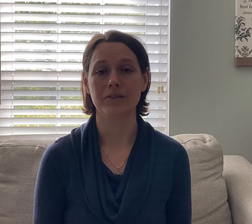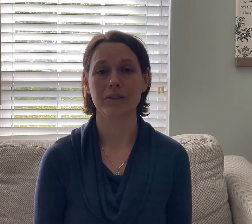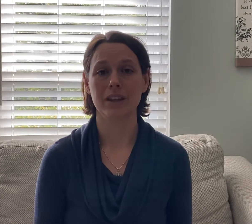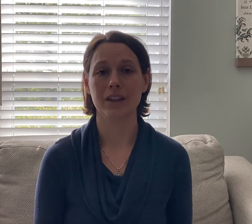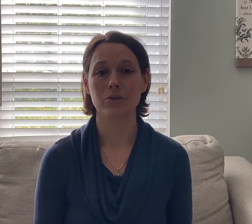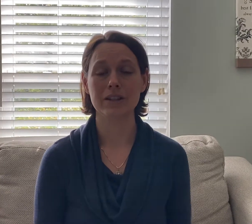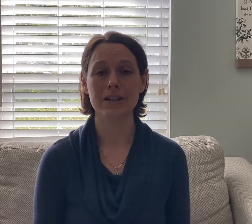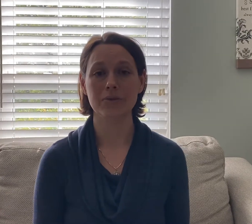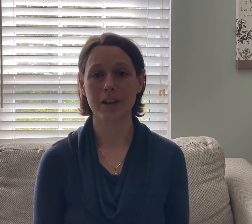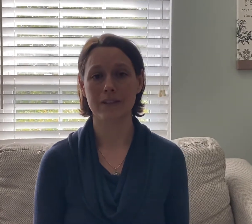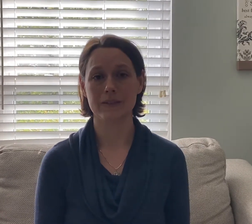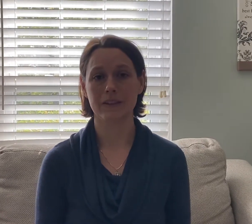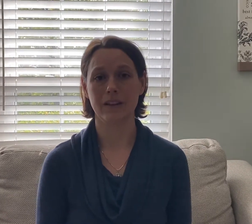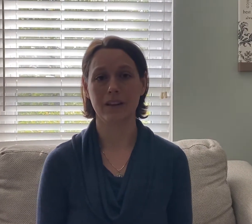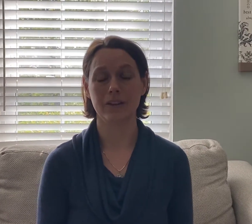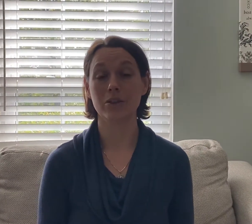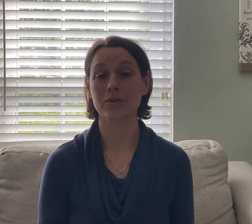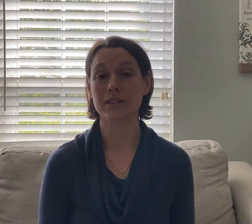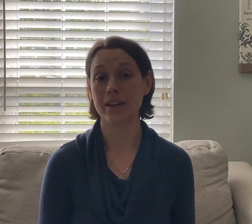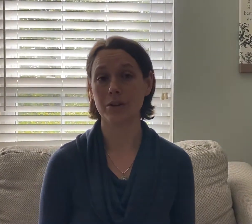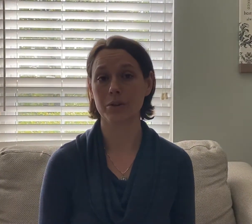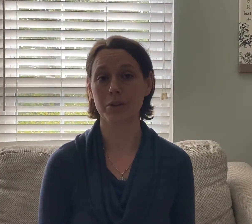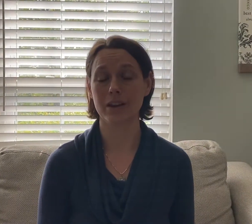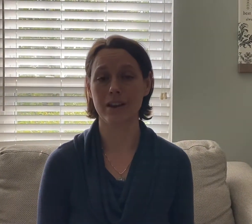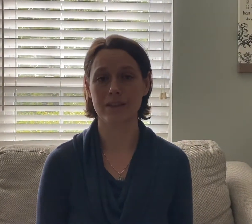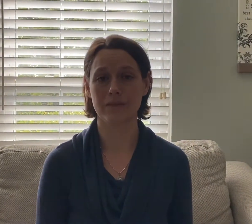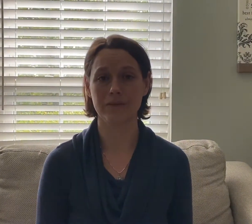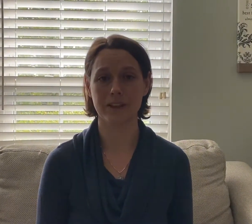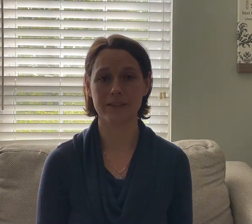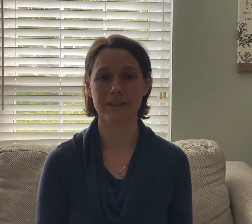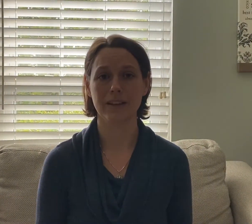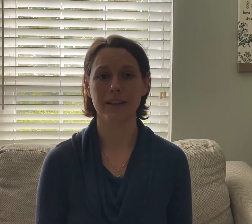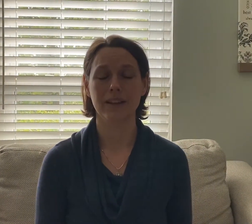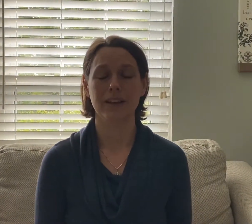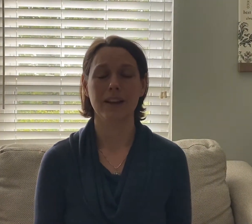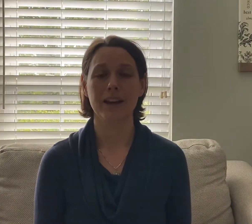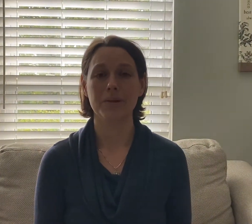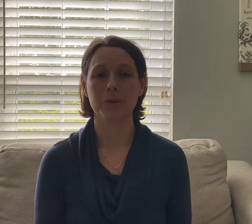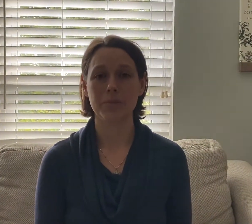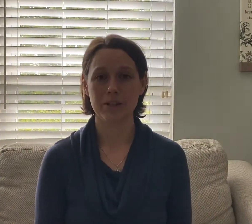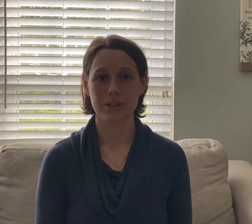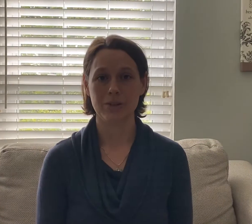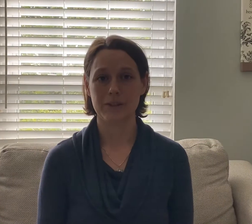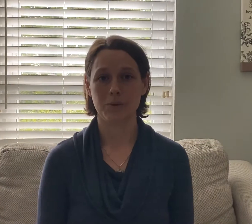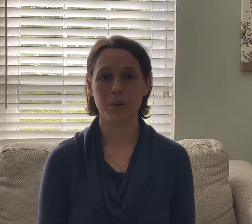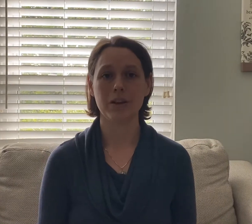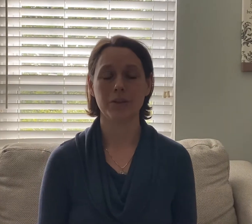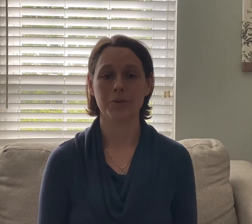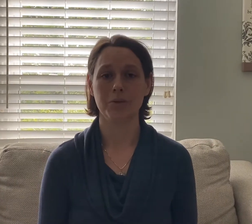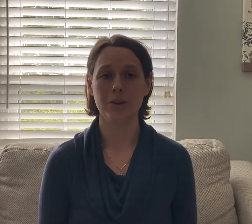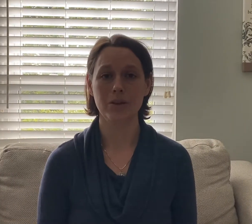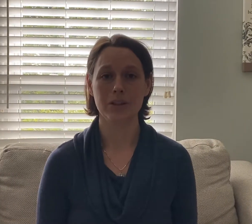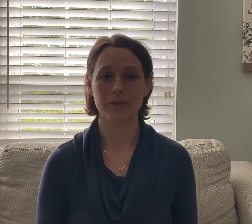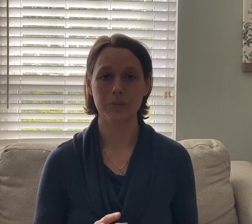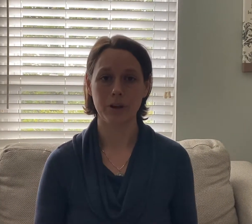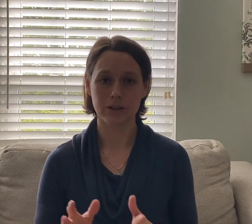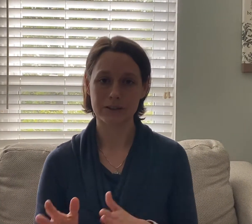the Tridentine Rites Confuteor or the I confess. What I'm gonna do is I'm gonna walk through all the different parts